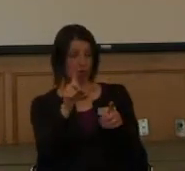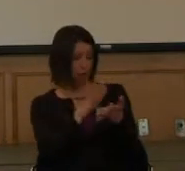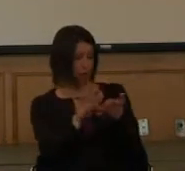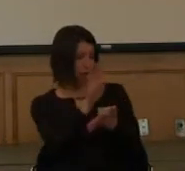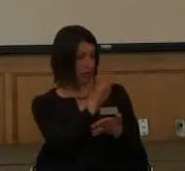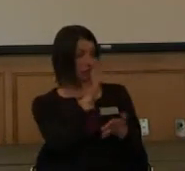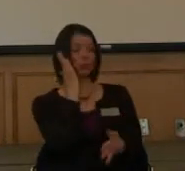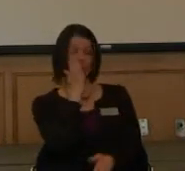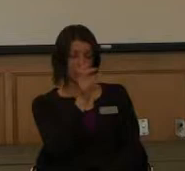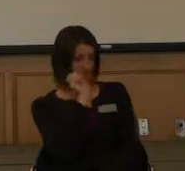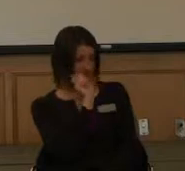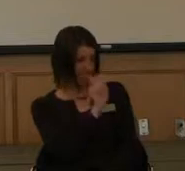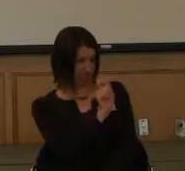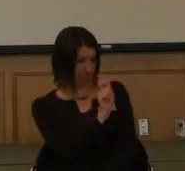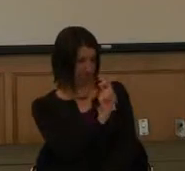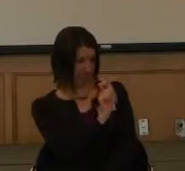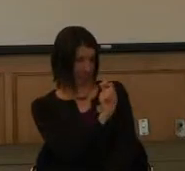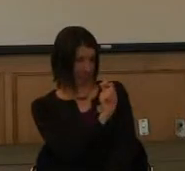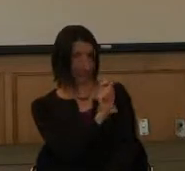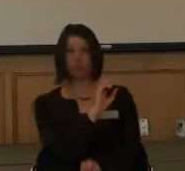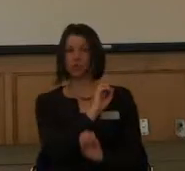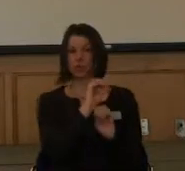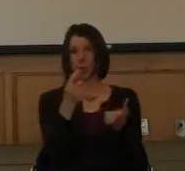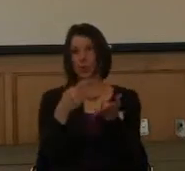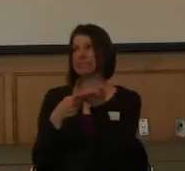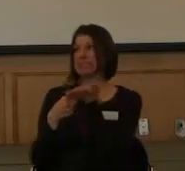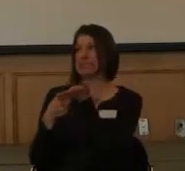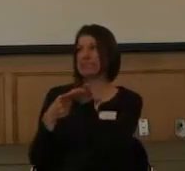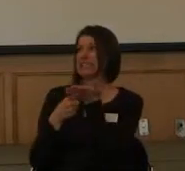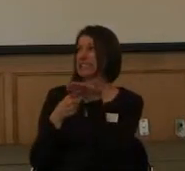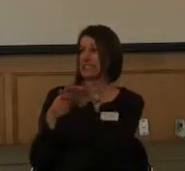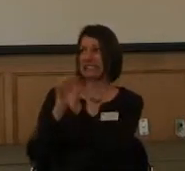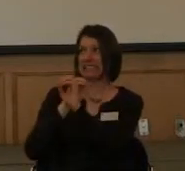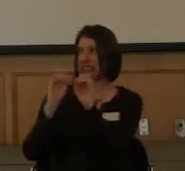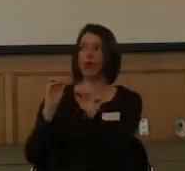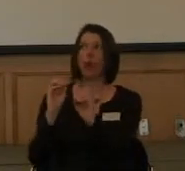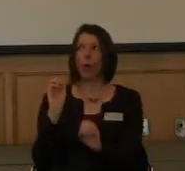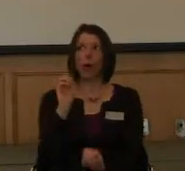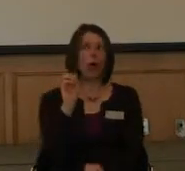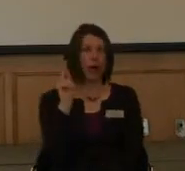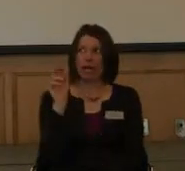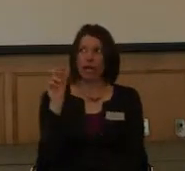Period. You know, there was no discussion about it. We were going to go.